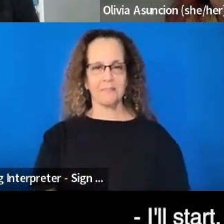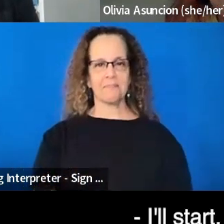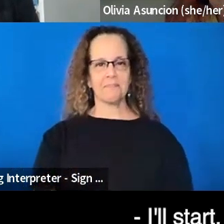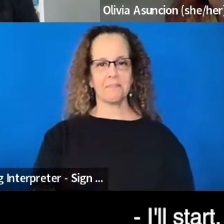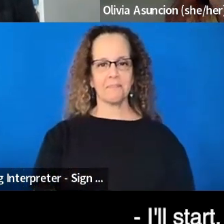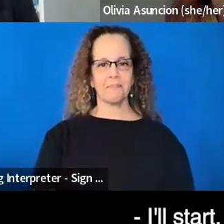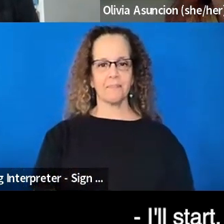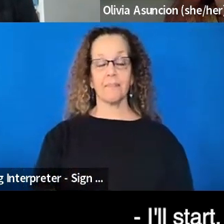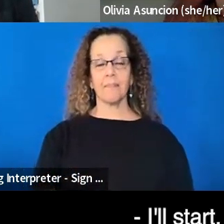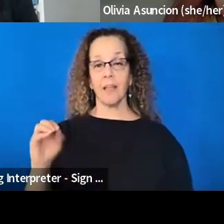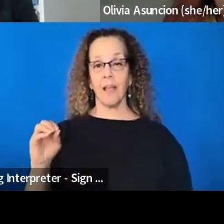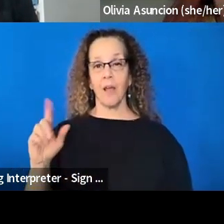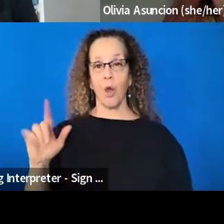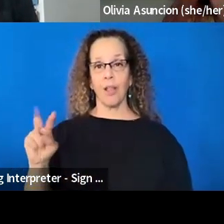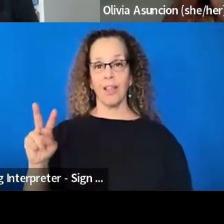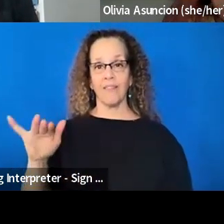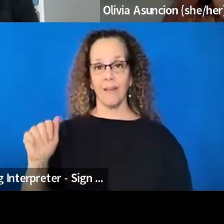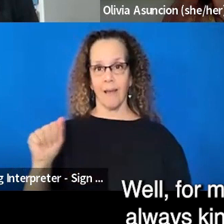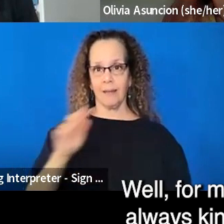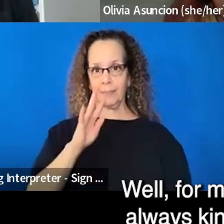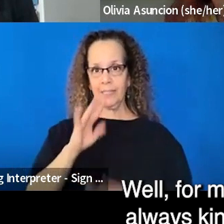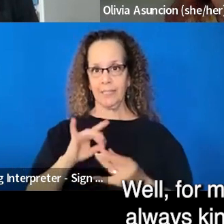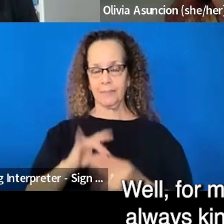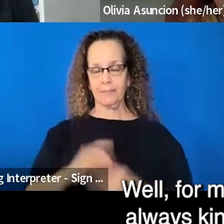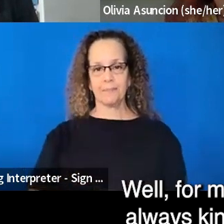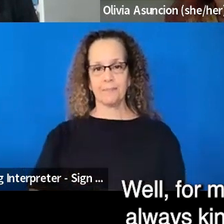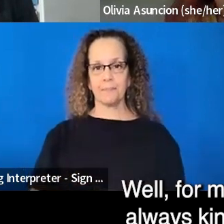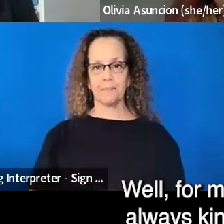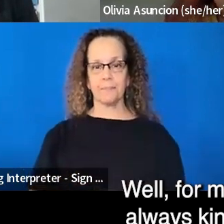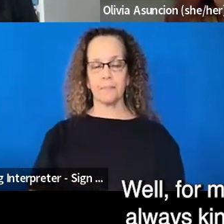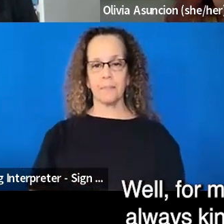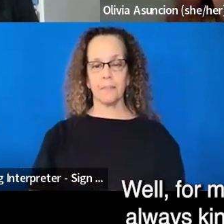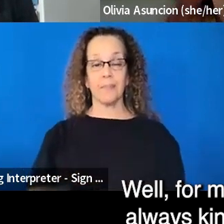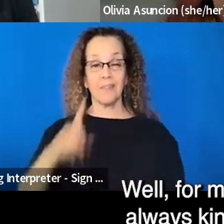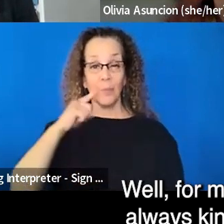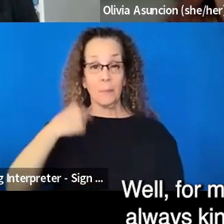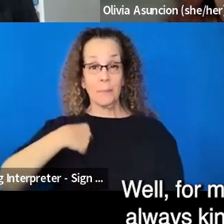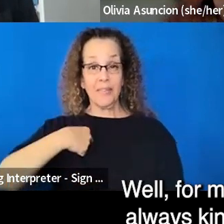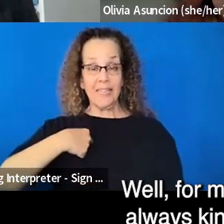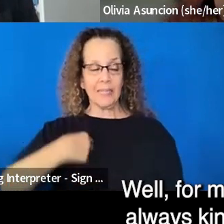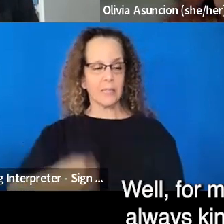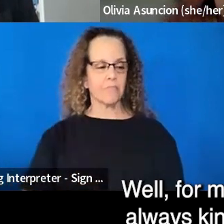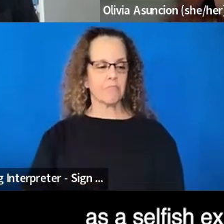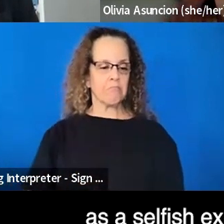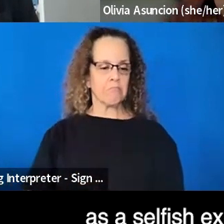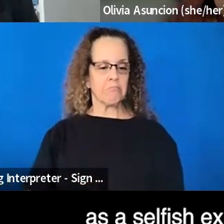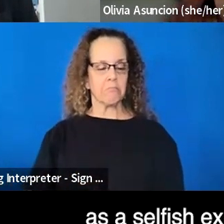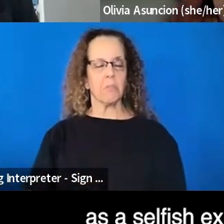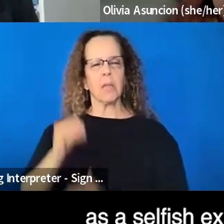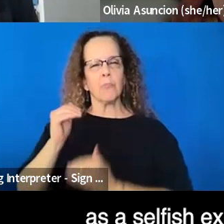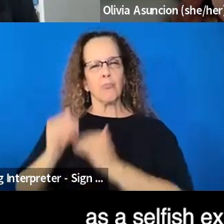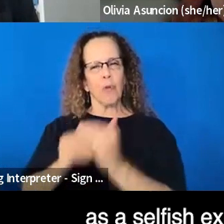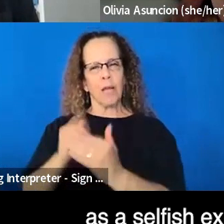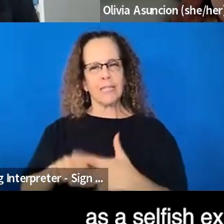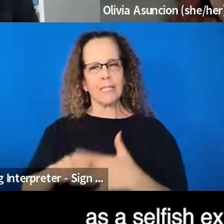I'll start. This is Olivia. Well, for me, the process always kind of starts out as a